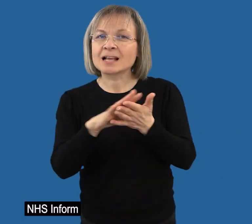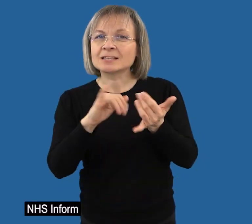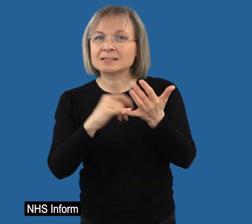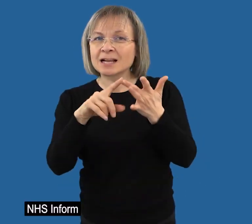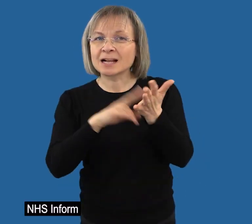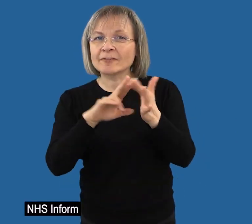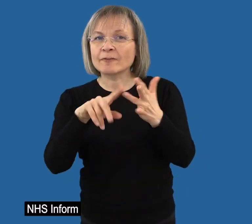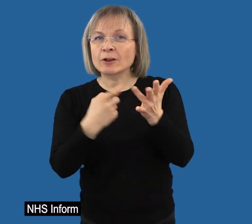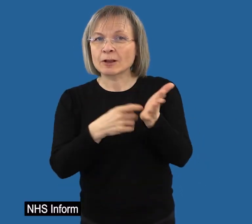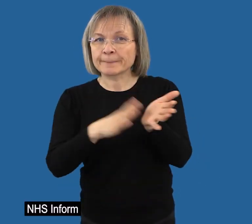NHS Inform